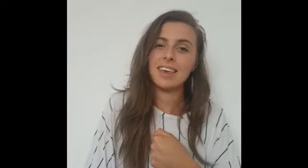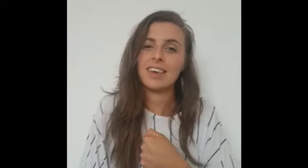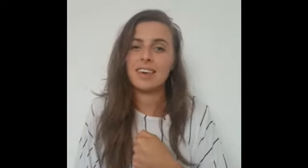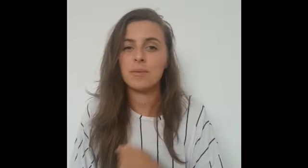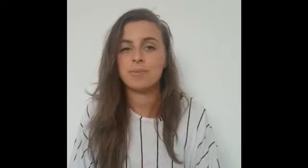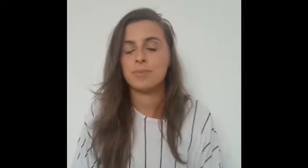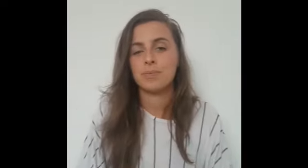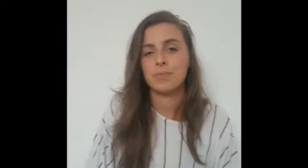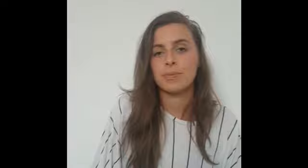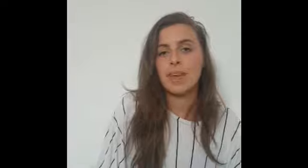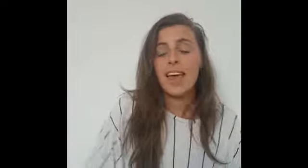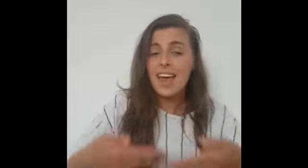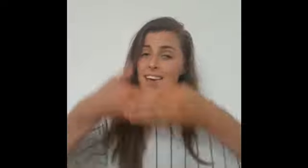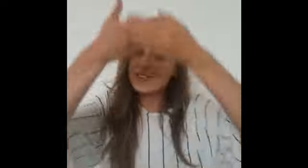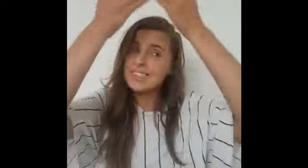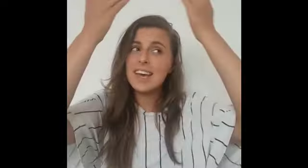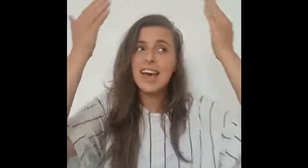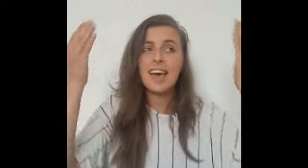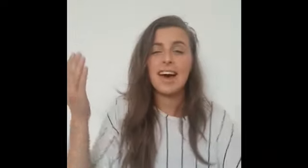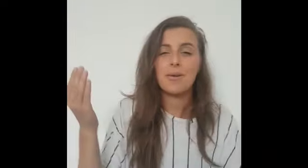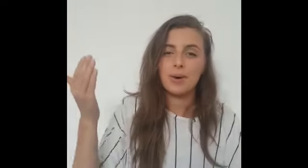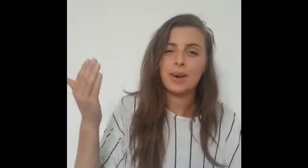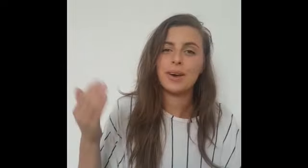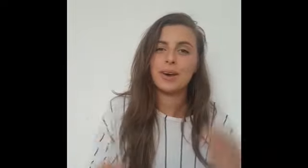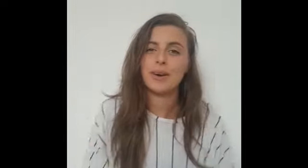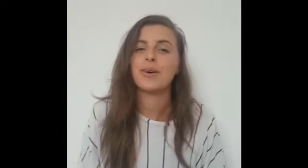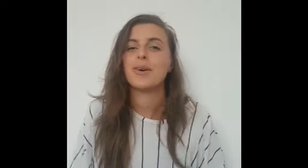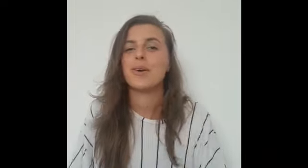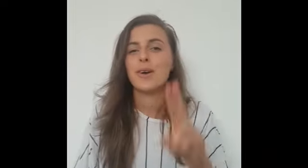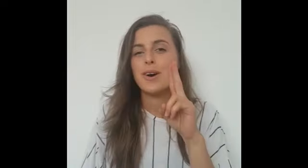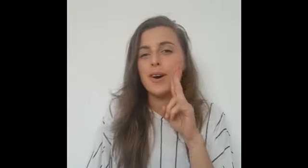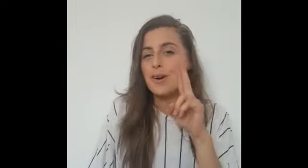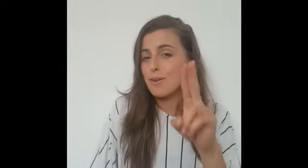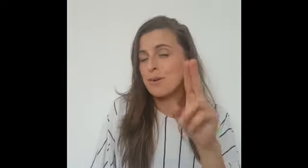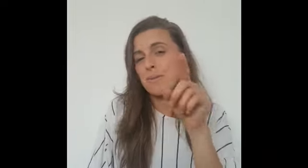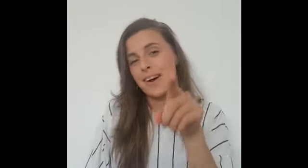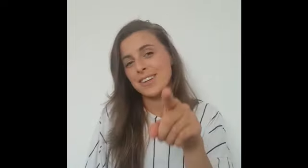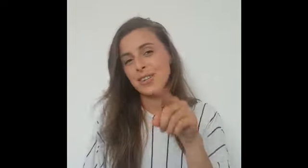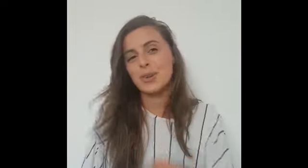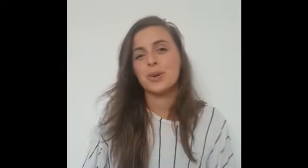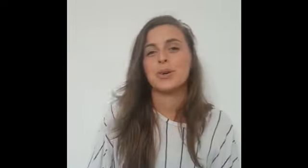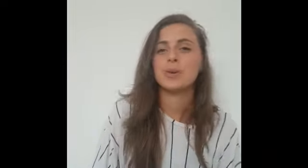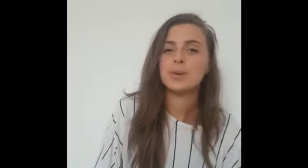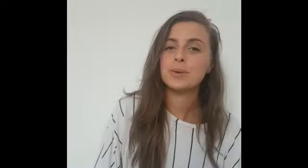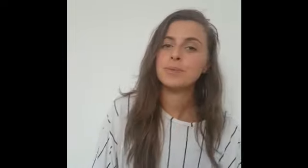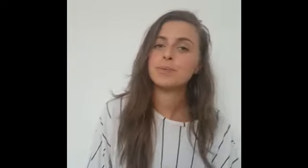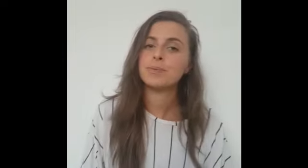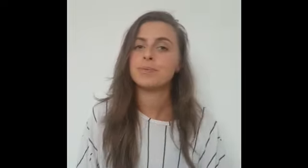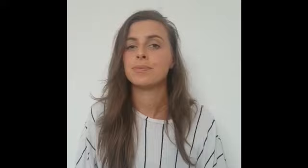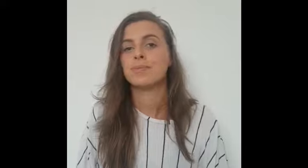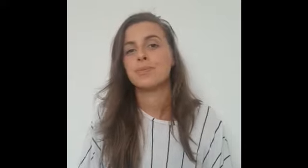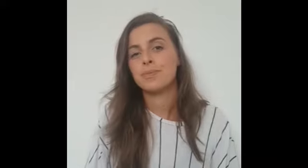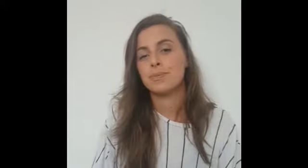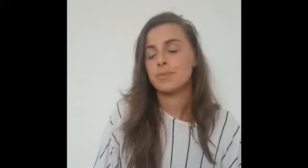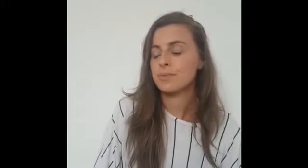Every day I will remind you, oh